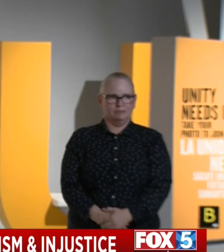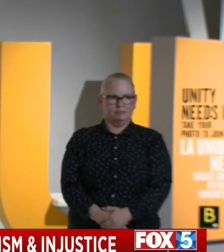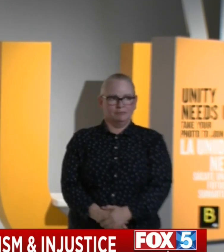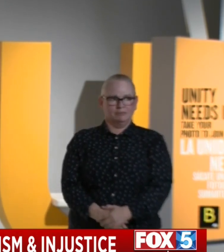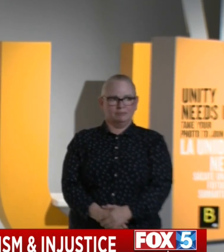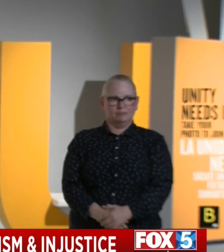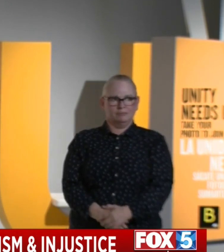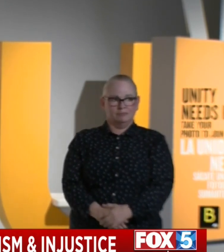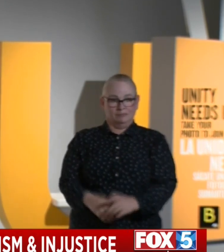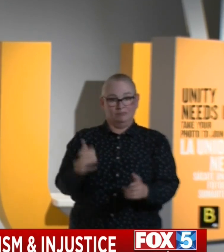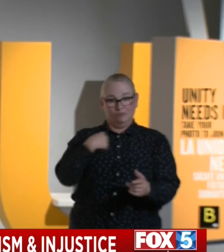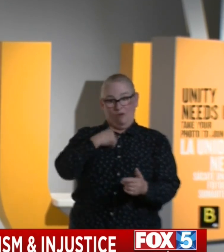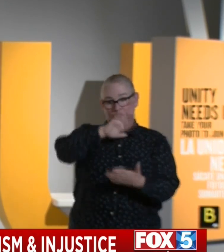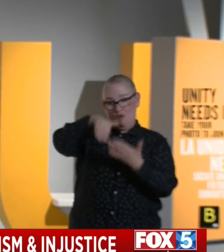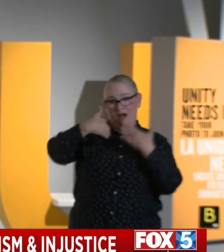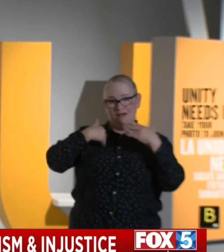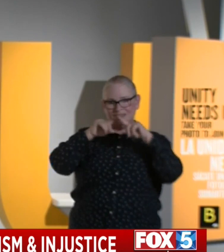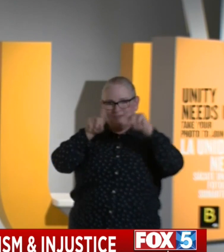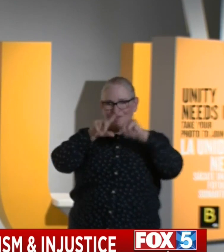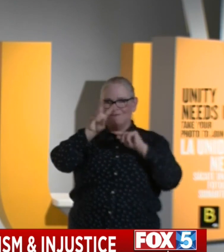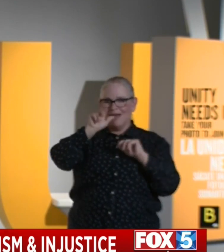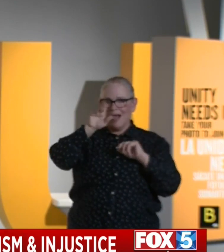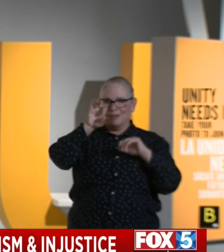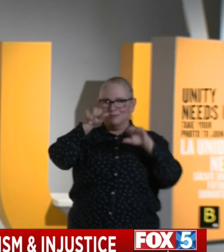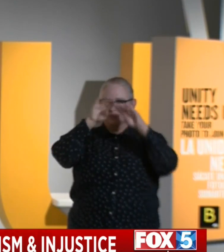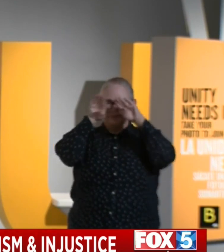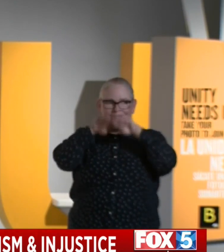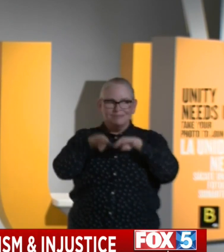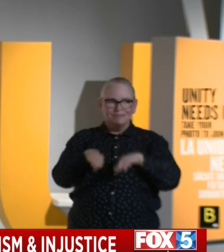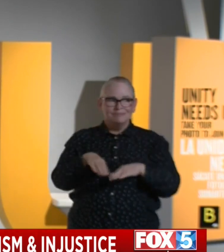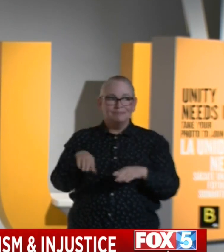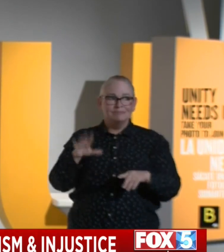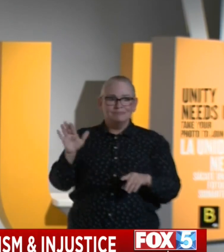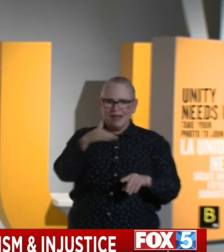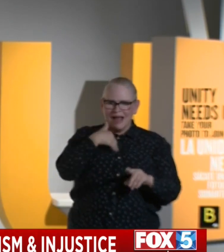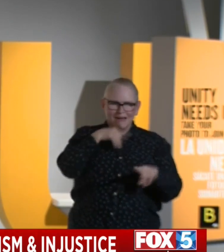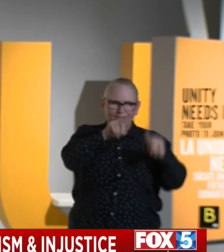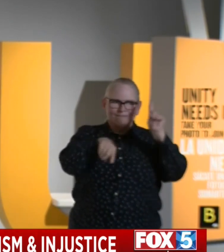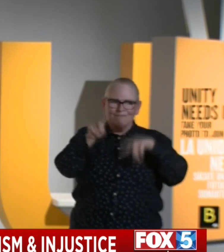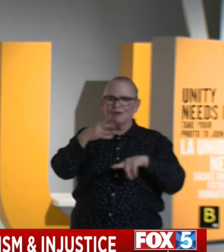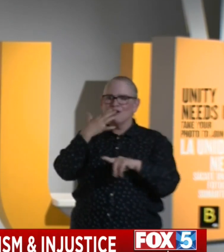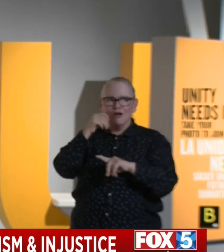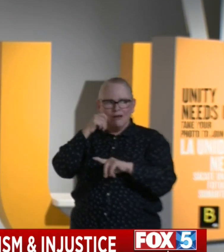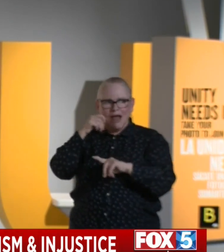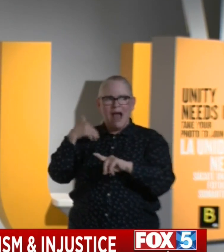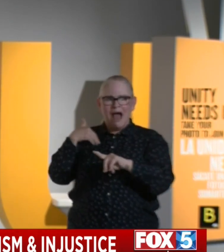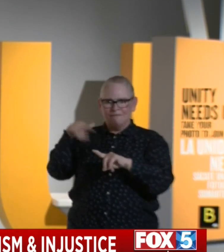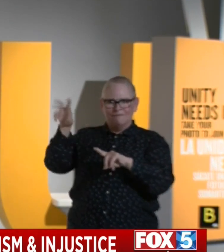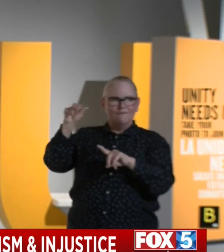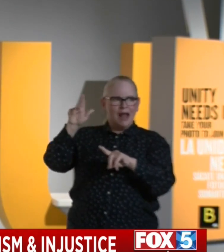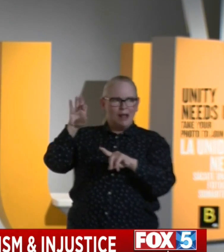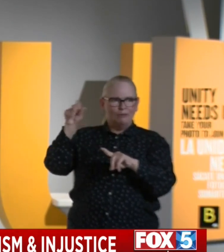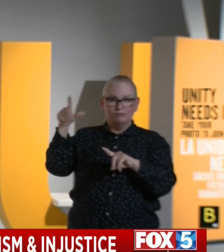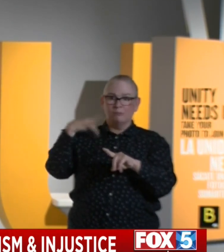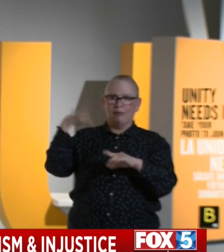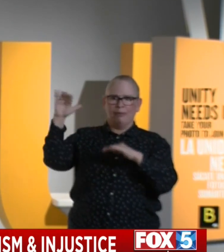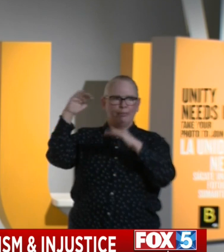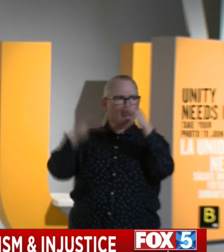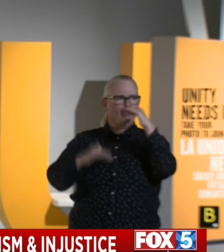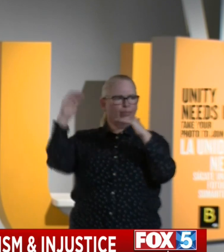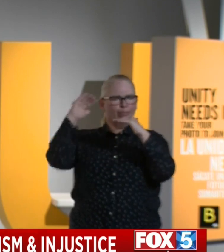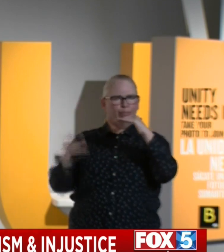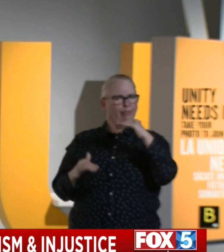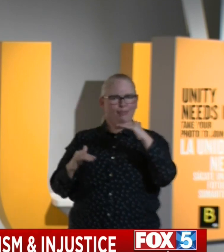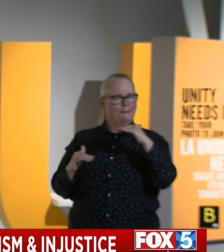that diminishes certain people based on their color of the skin. And we have perpetuated that hierarchy for centuries in